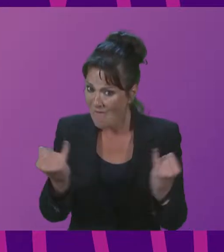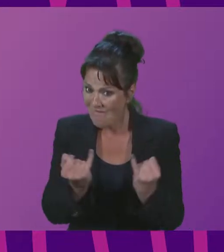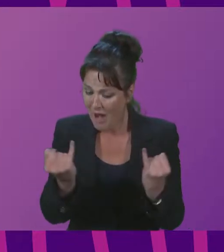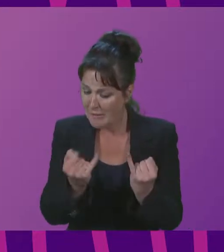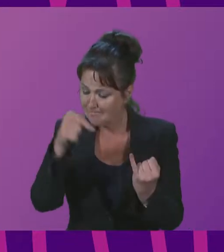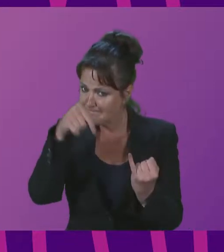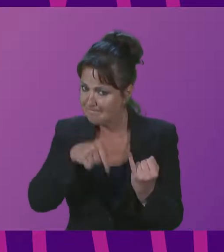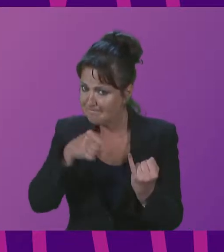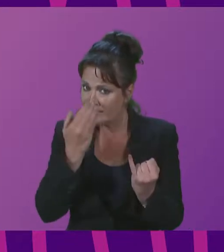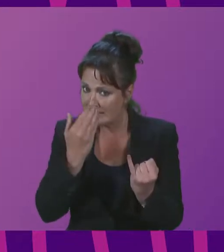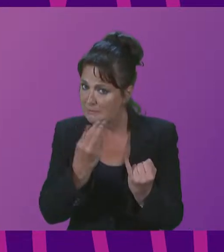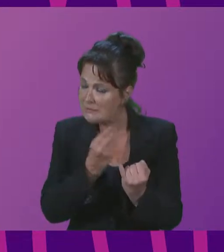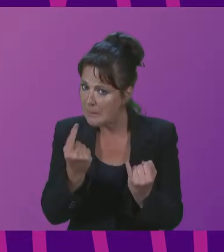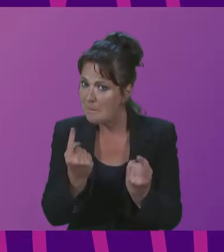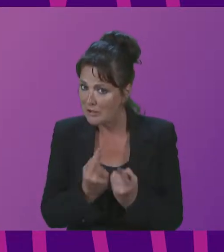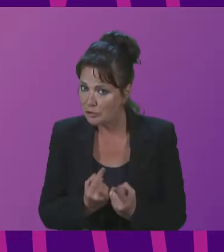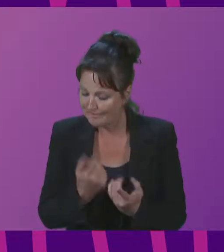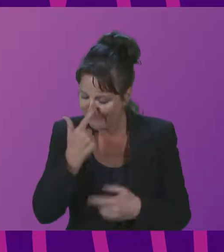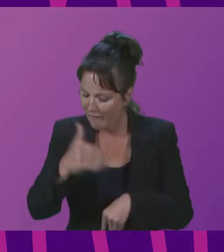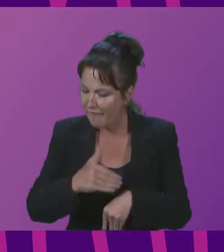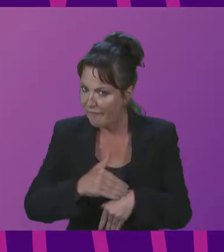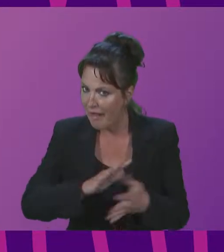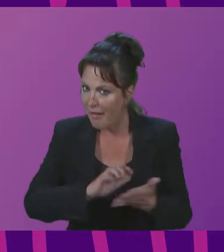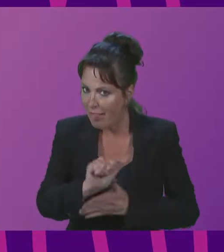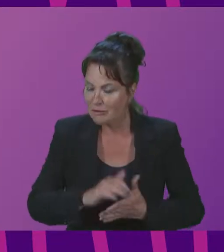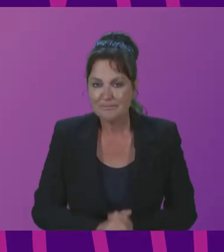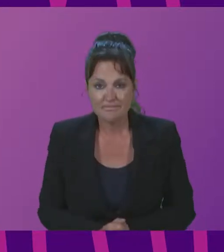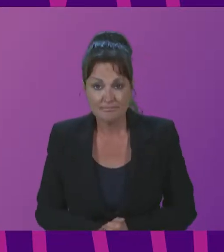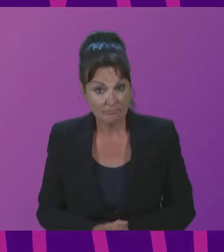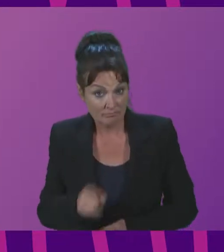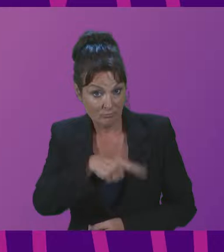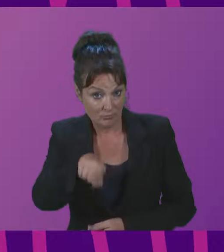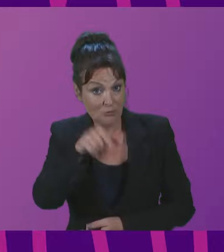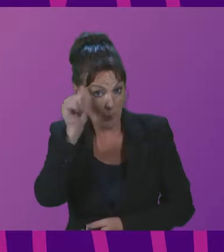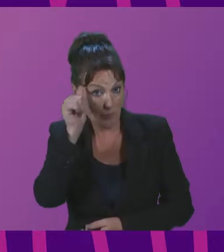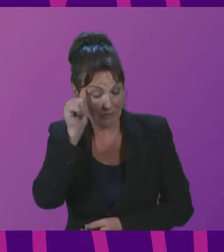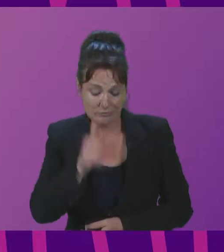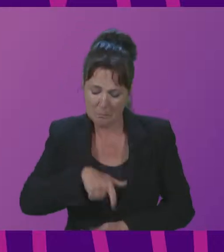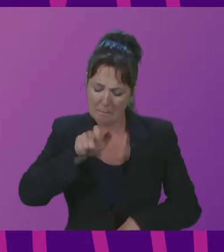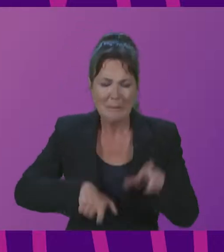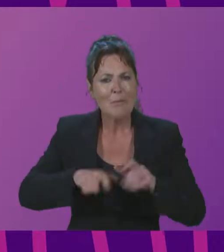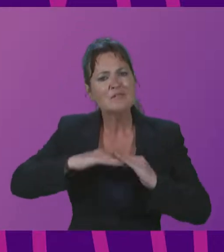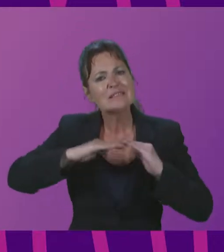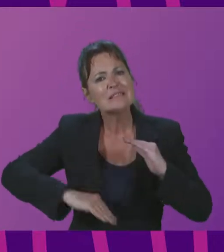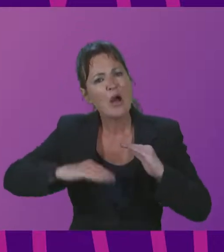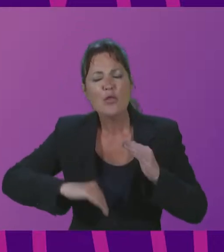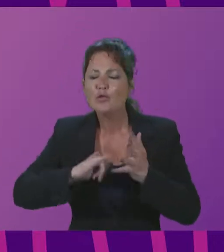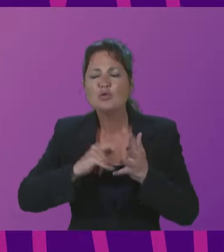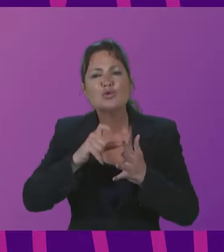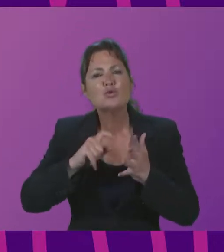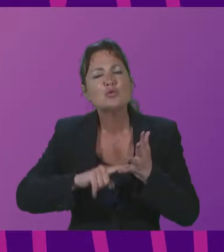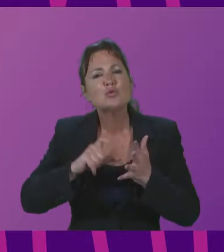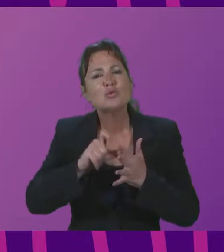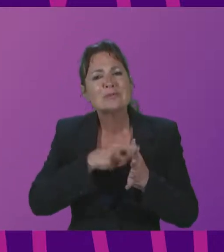that affected our cultures. As you are aware, the people of South Sudan fought